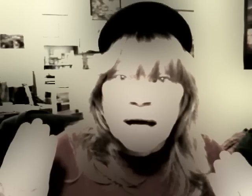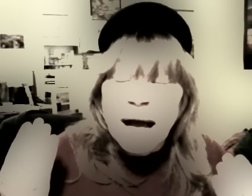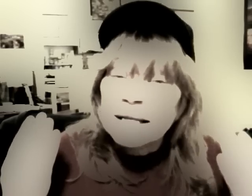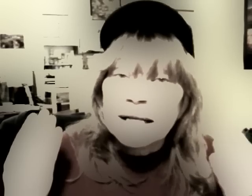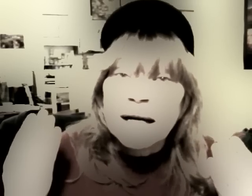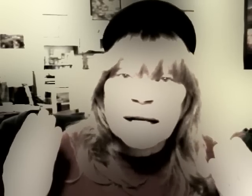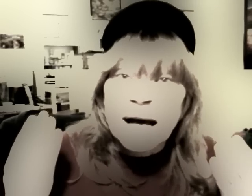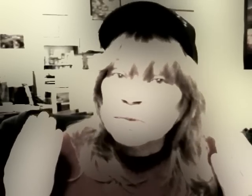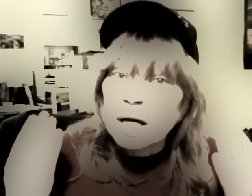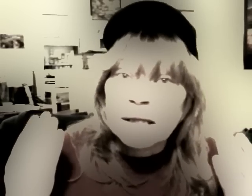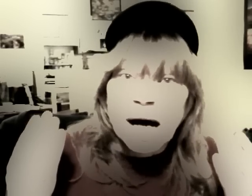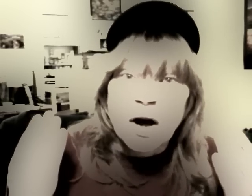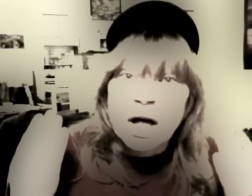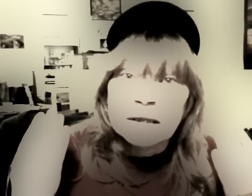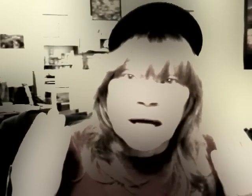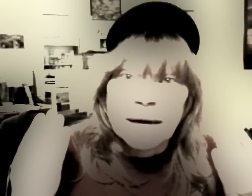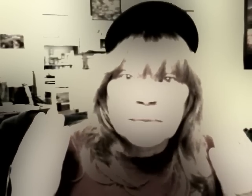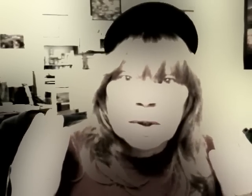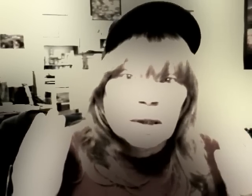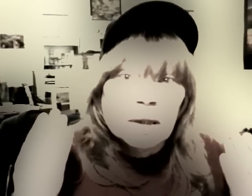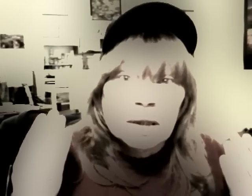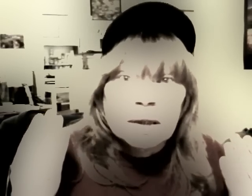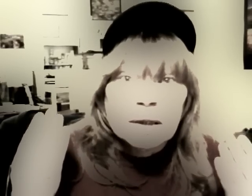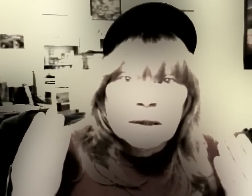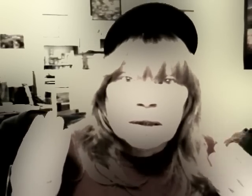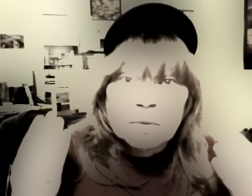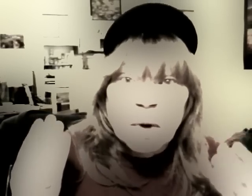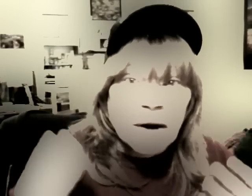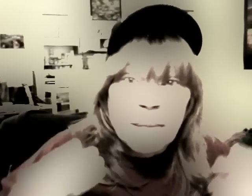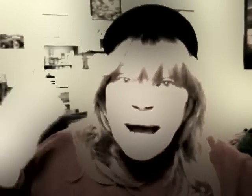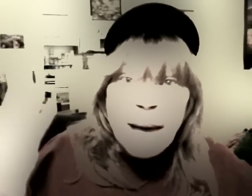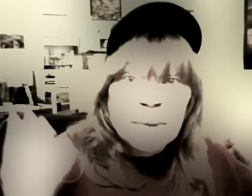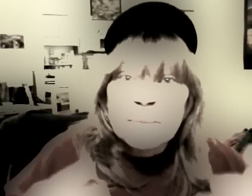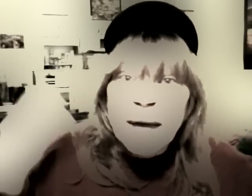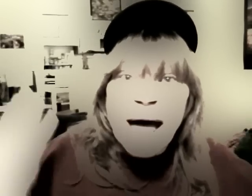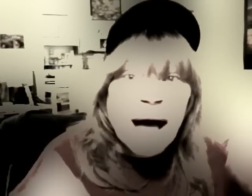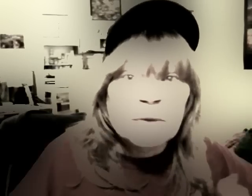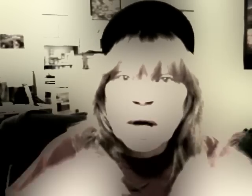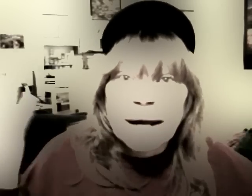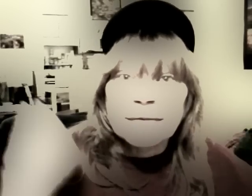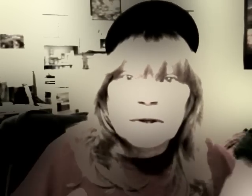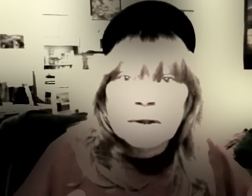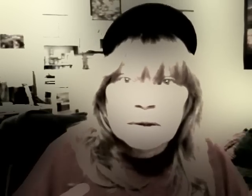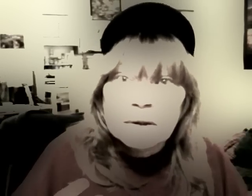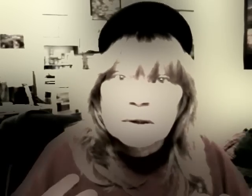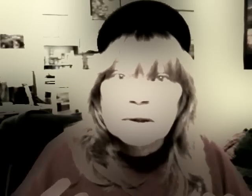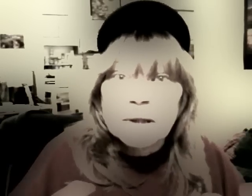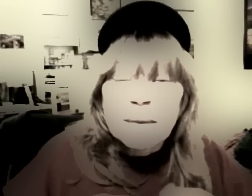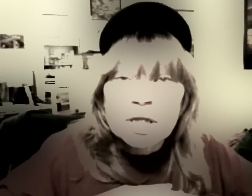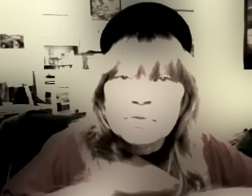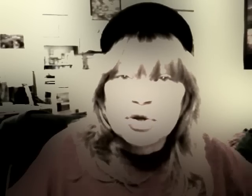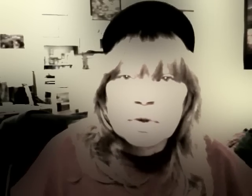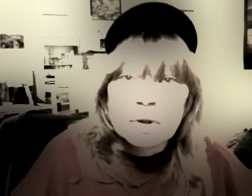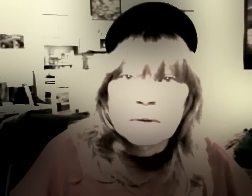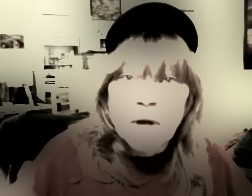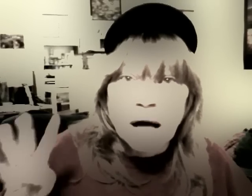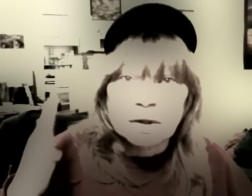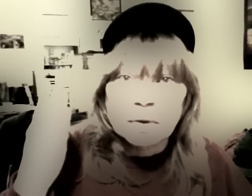I tell you, honey, I'm talking to God all the time. Whether I'm happy, mad, whatever. I'm just talking to him.